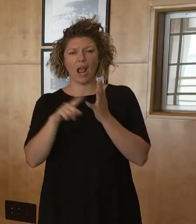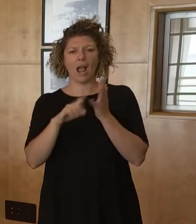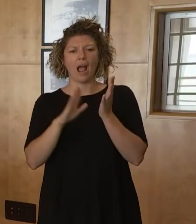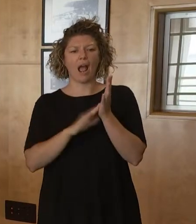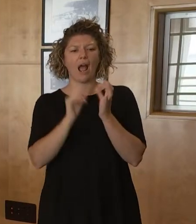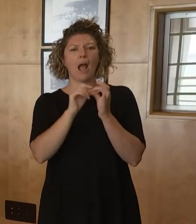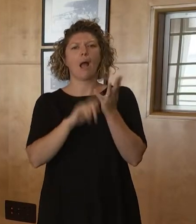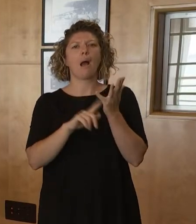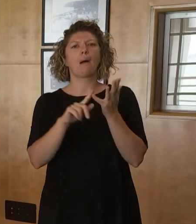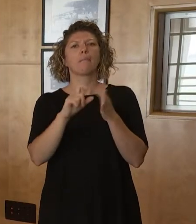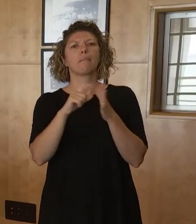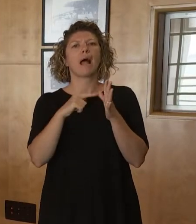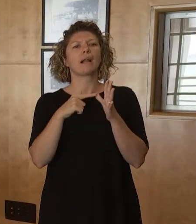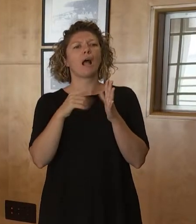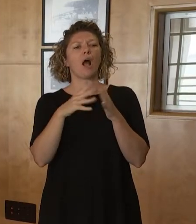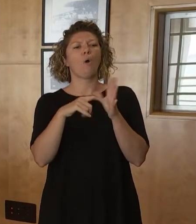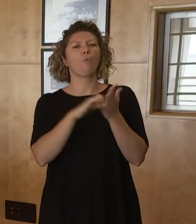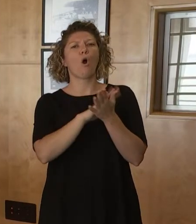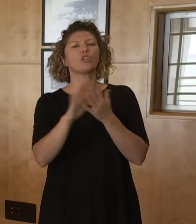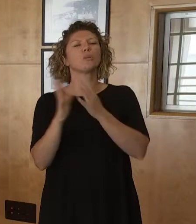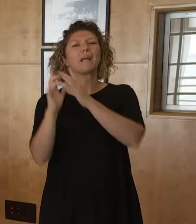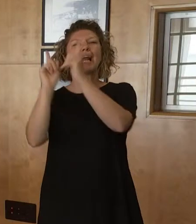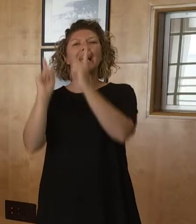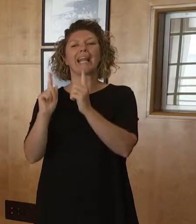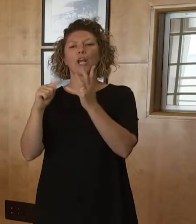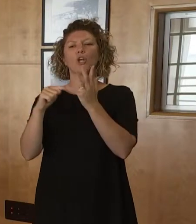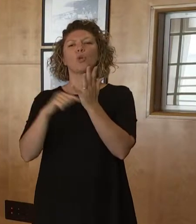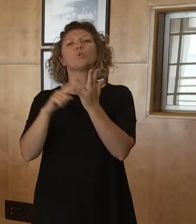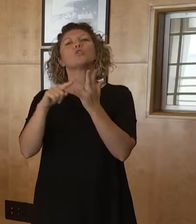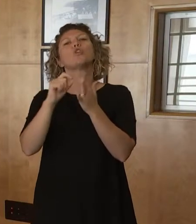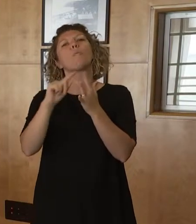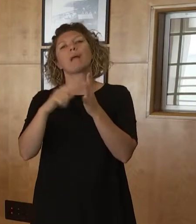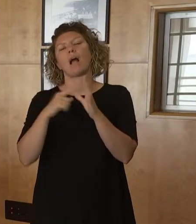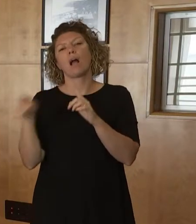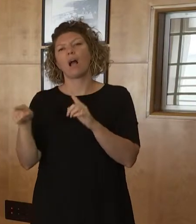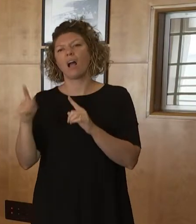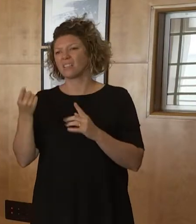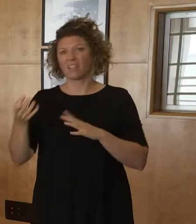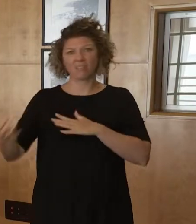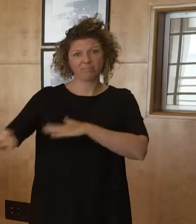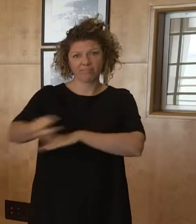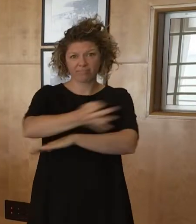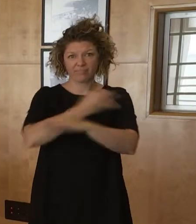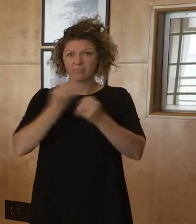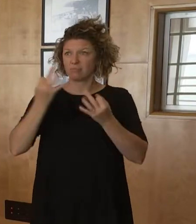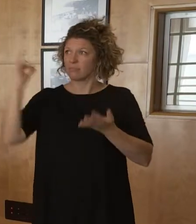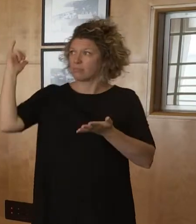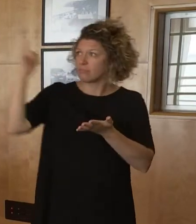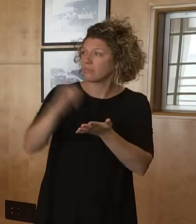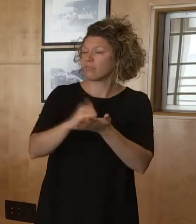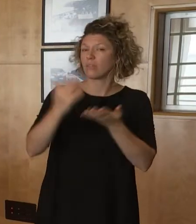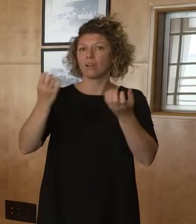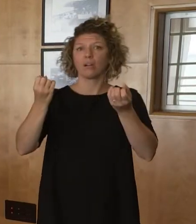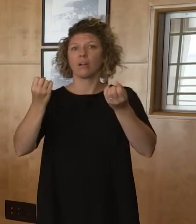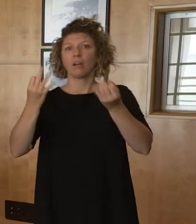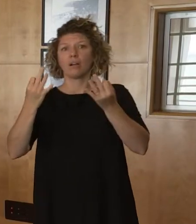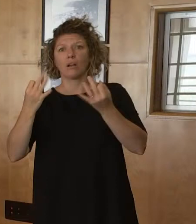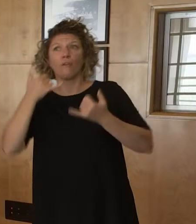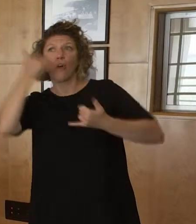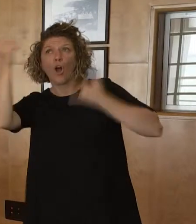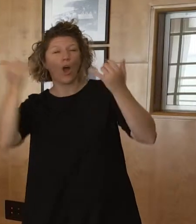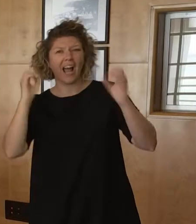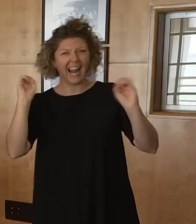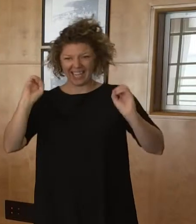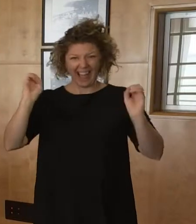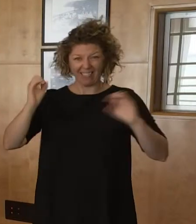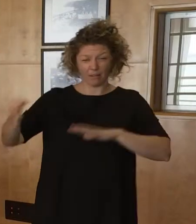access. What is the government's plan, particularly as people in that community say they feel abandoned, to support them? What will the support actually look like? Yeah, so this